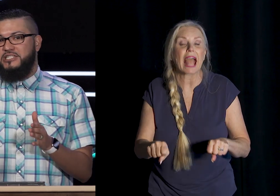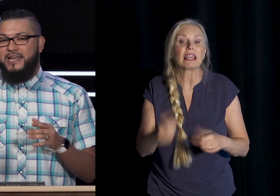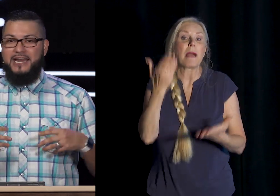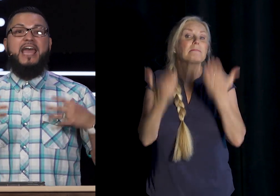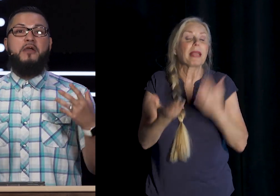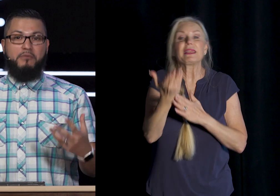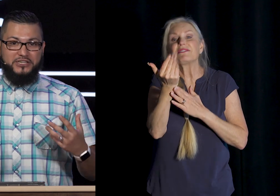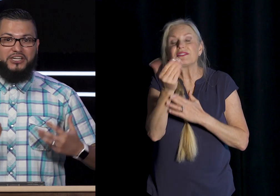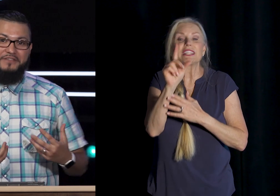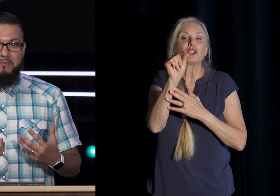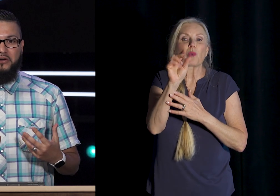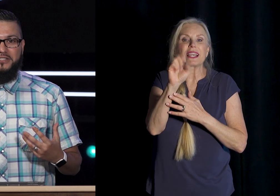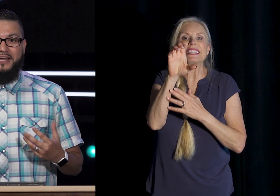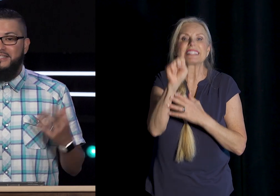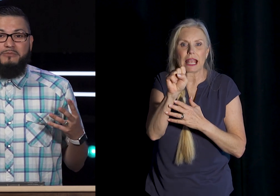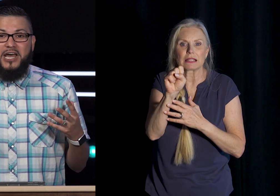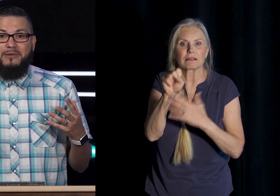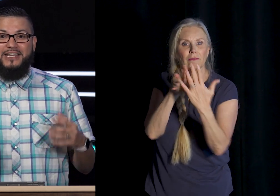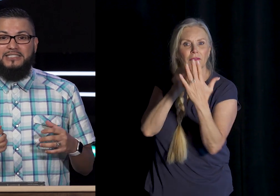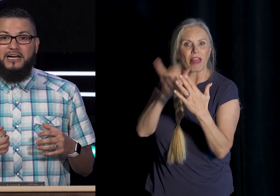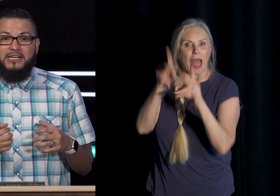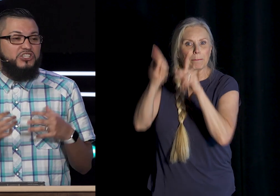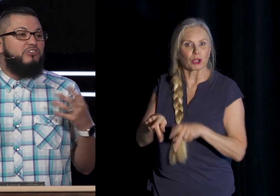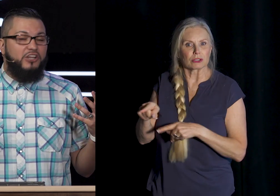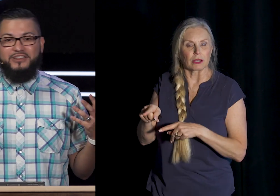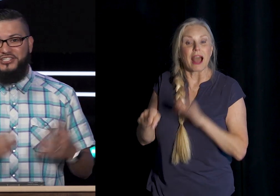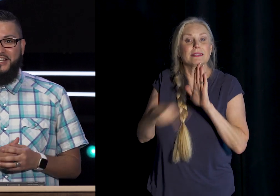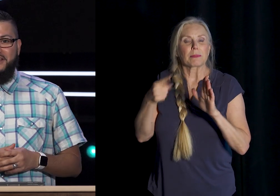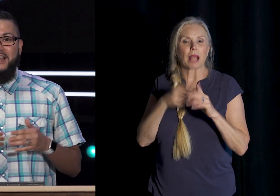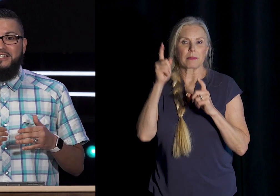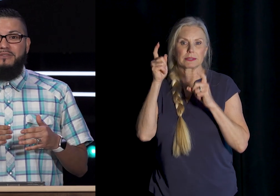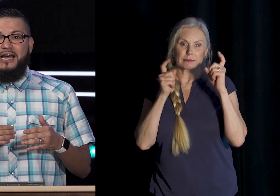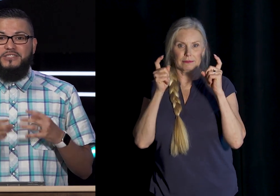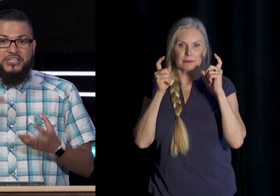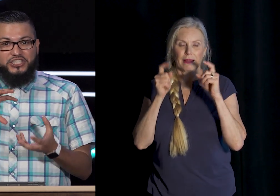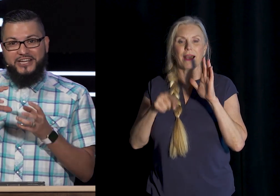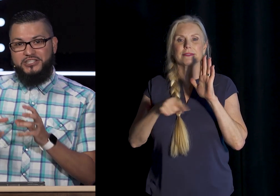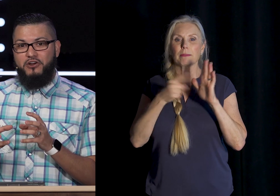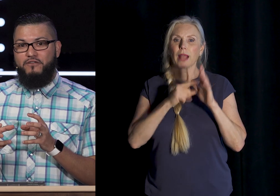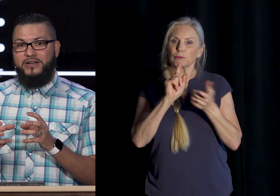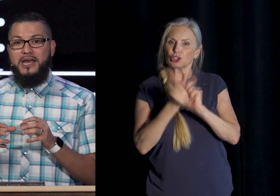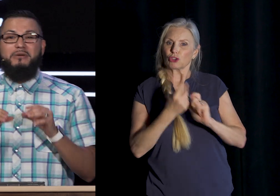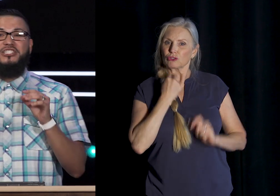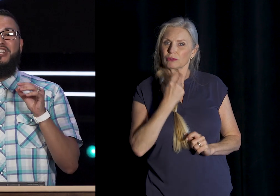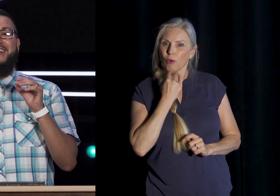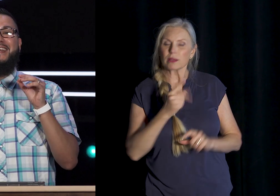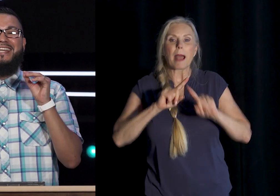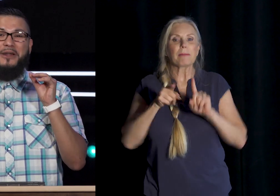second Impression of that person Sometimes it's A certain look That she gives Sometimes she changes Her voice But she is an